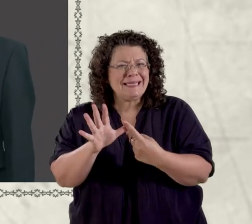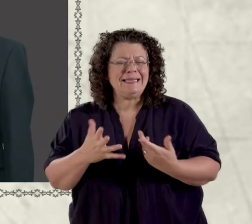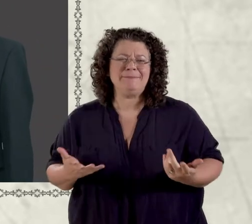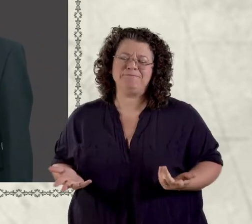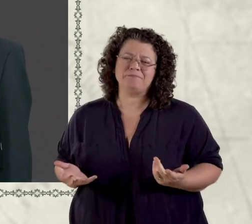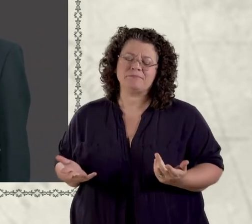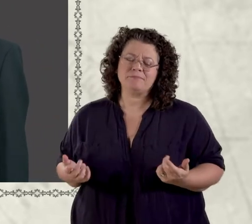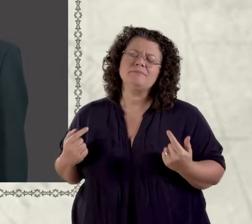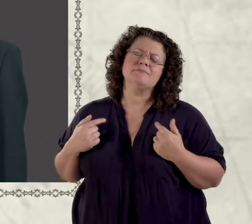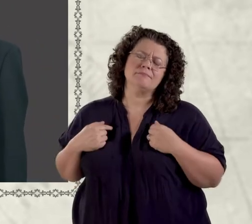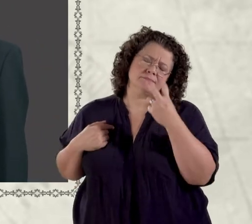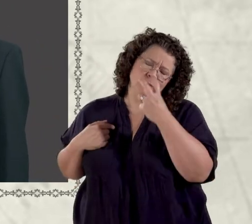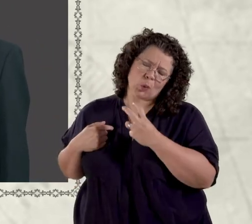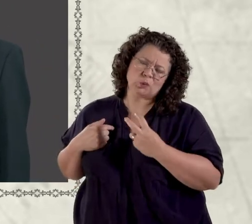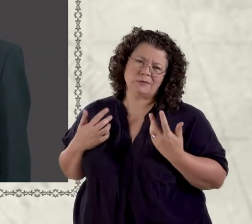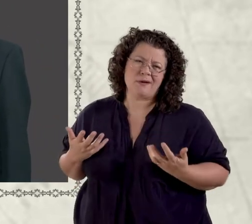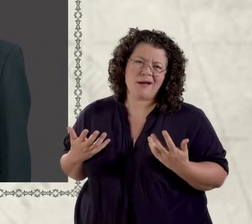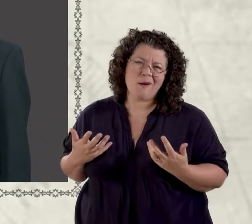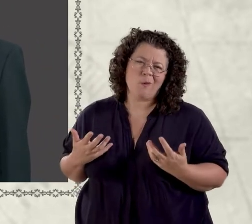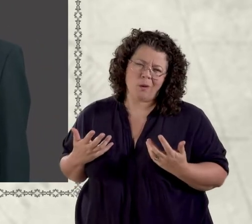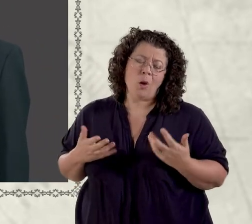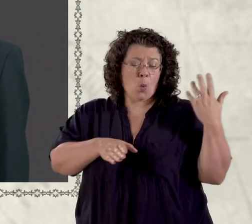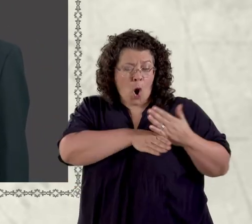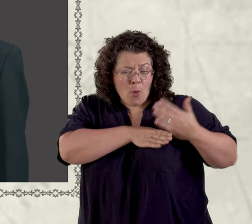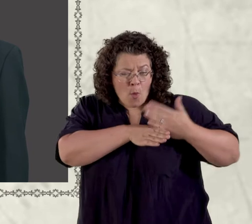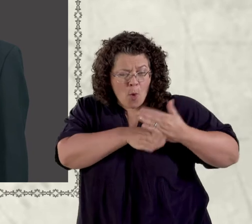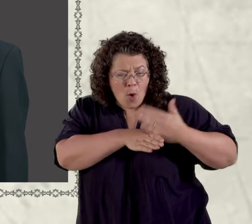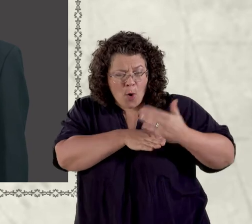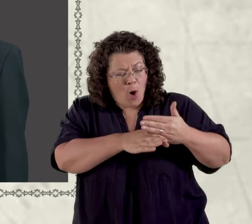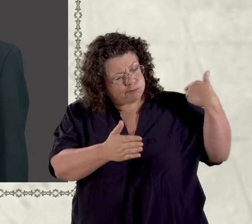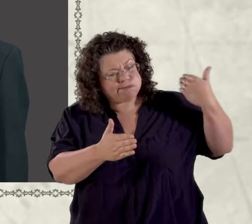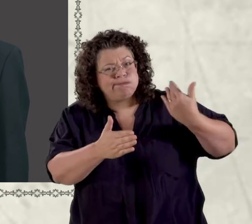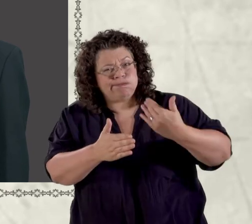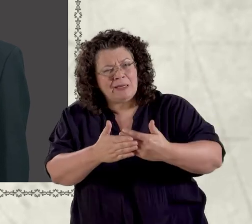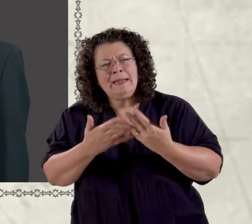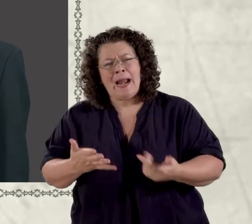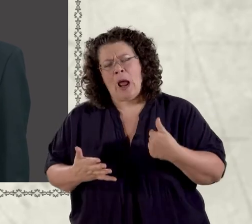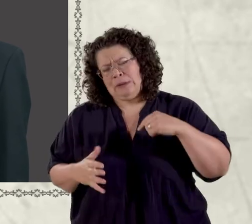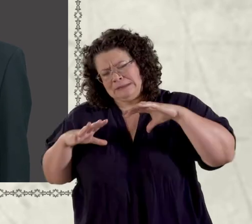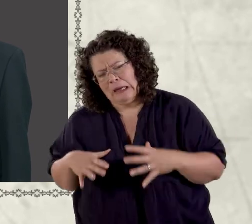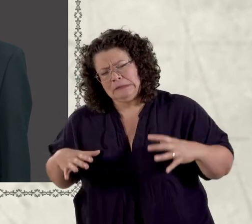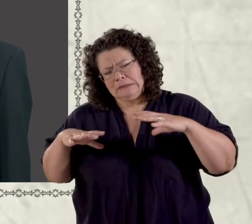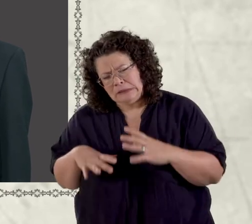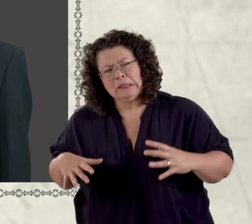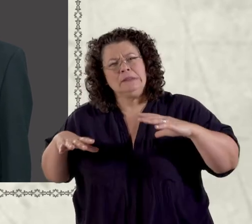i'm an old man now and after all that work work work and very tired tired tired